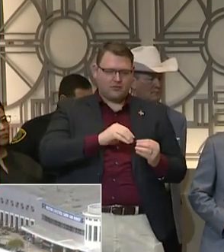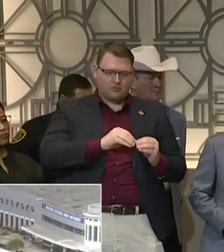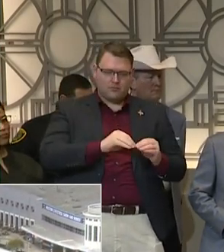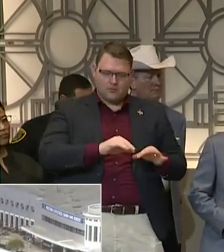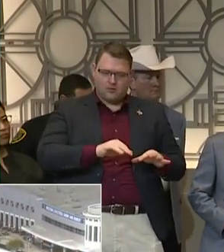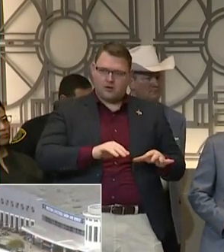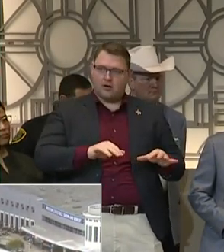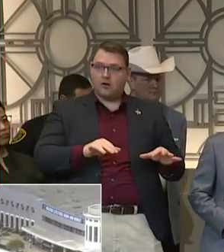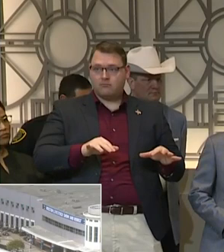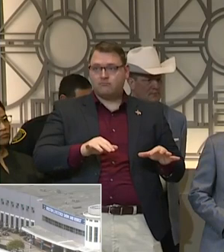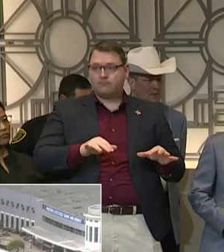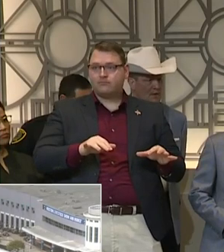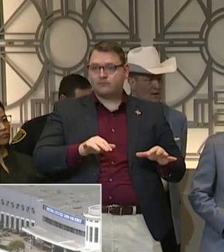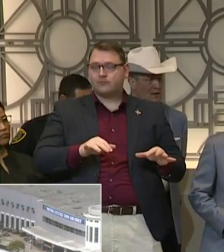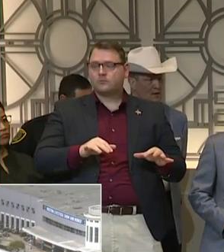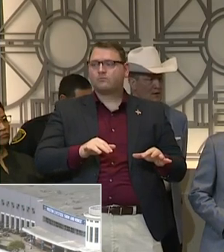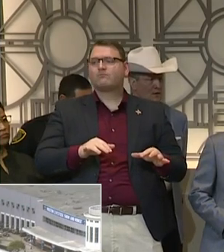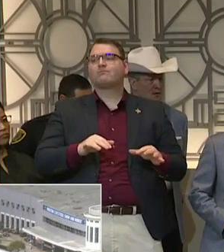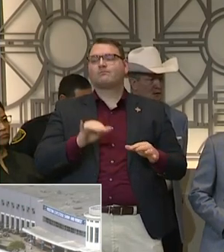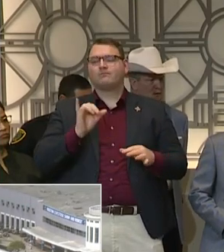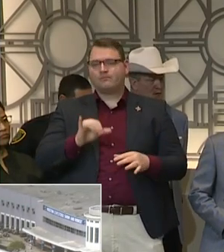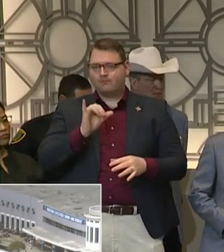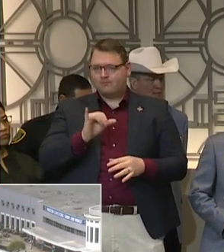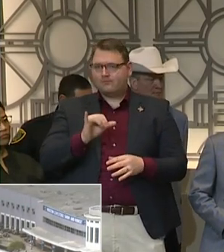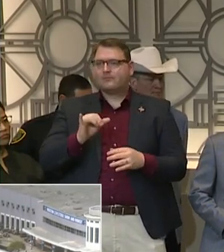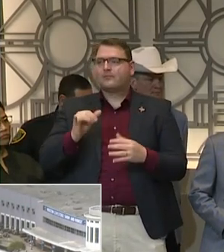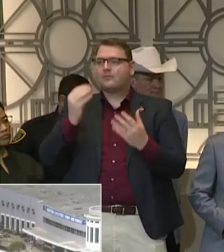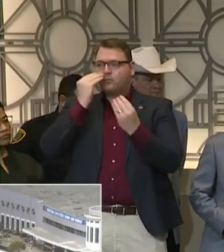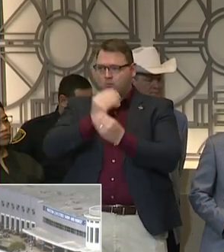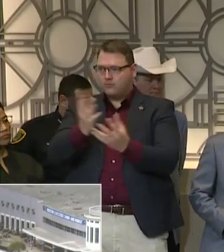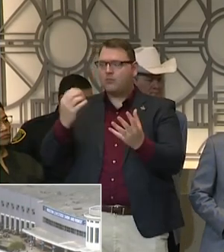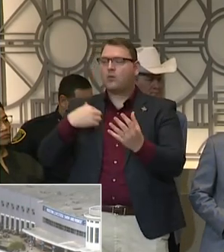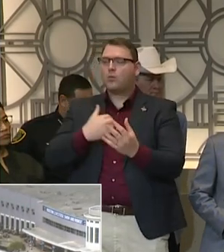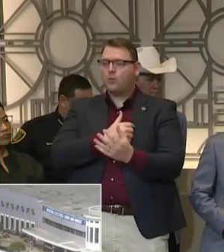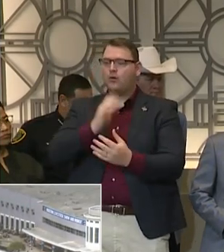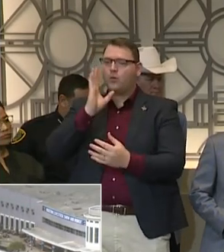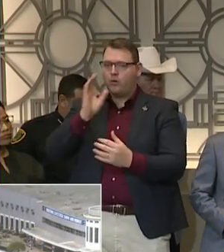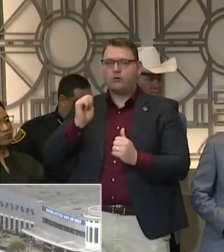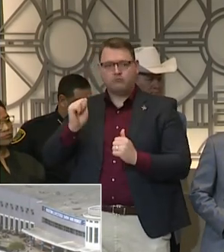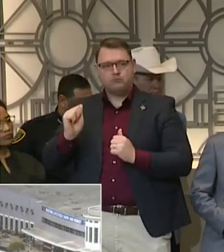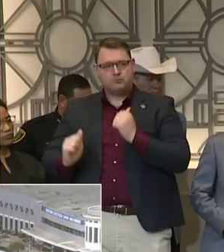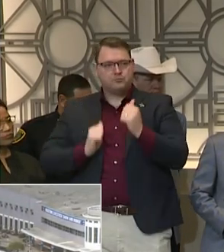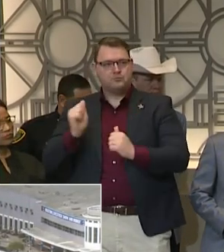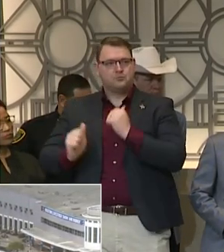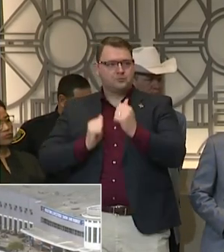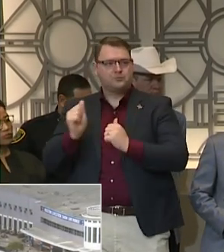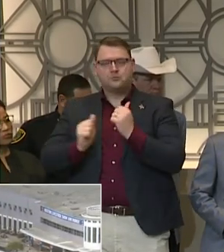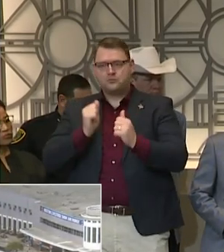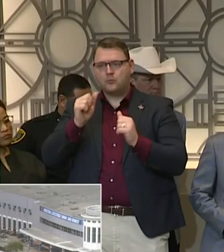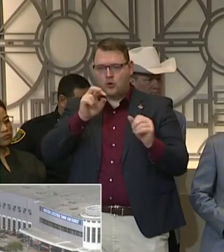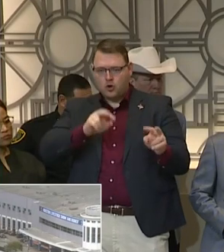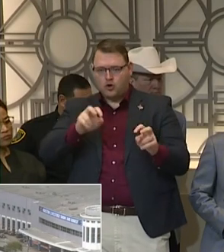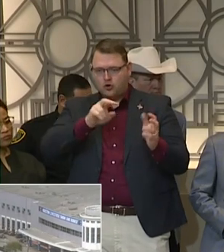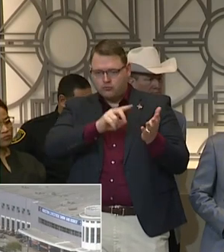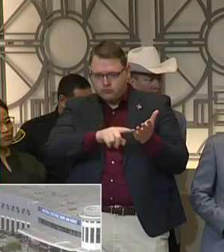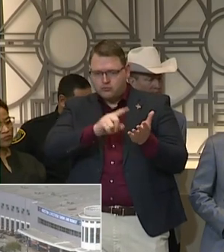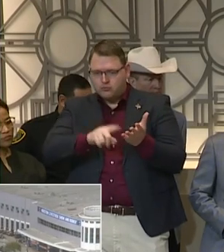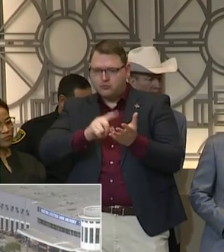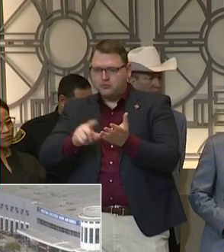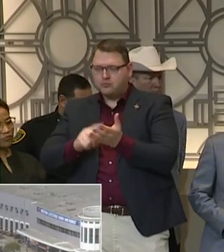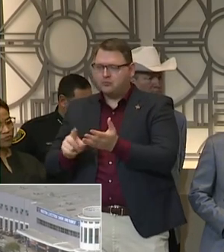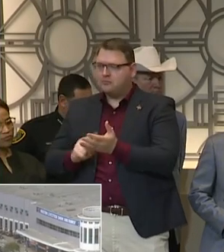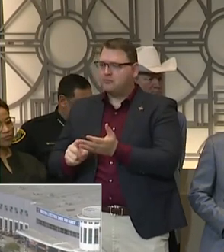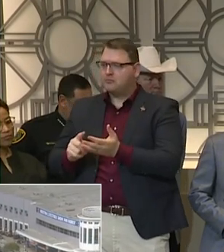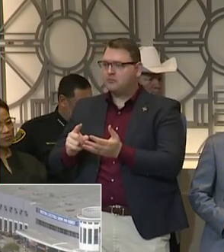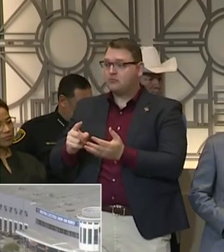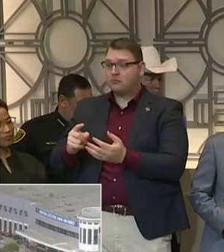want folks to know that we'll be working hard to continue to be proactive. Understanding that if we had the capability to